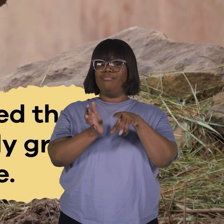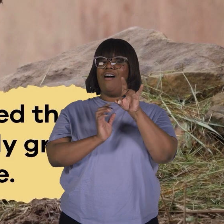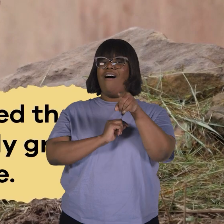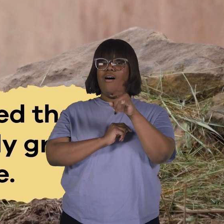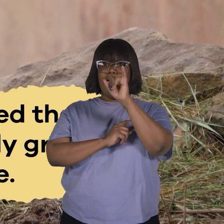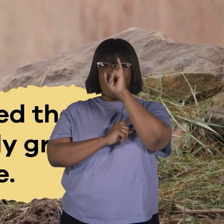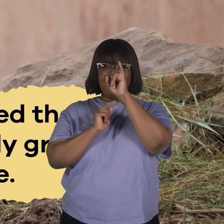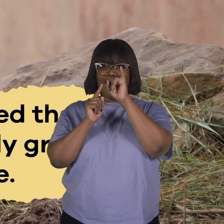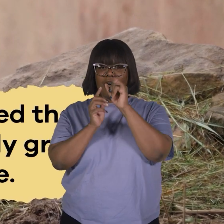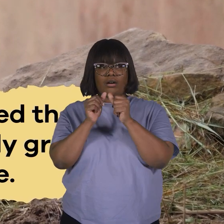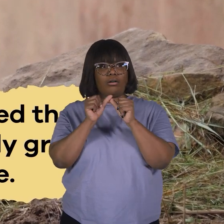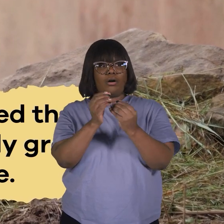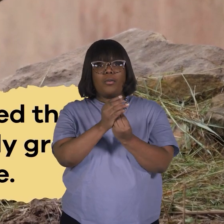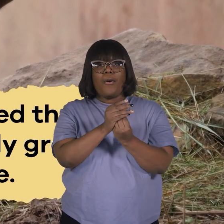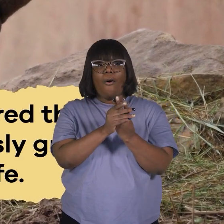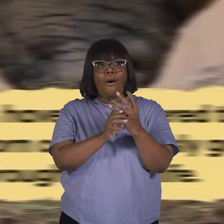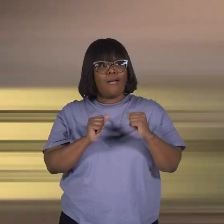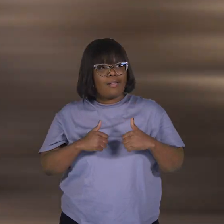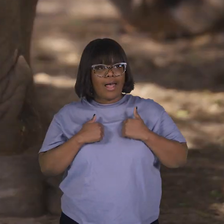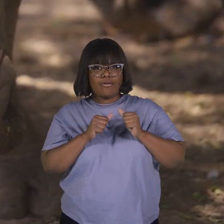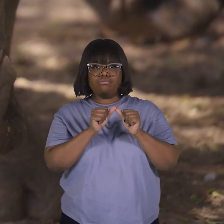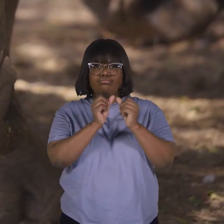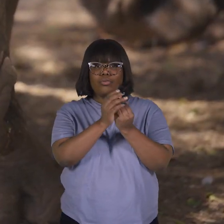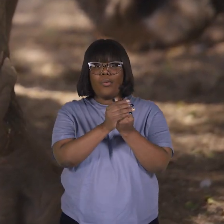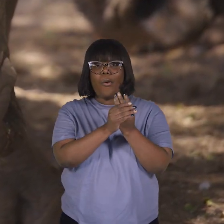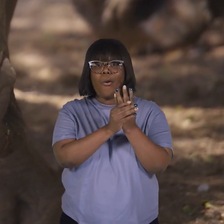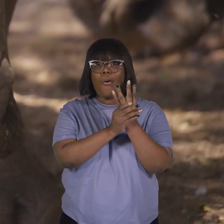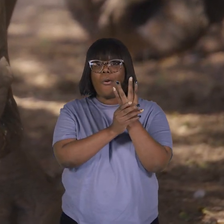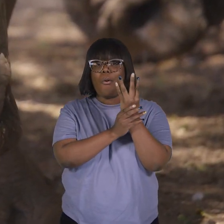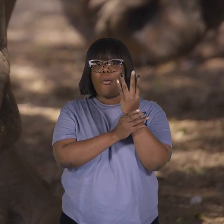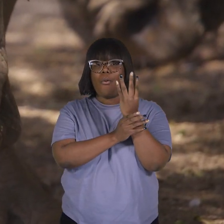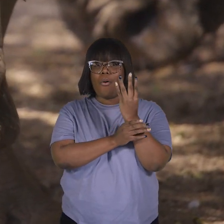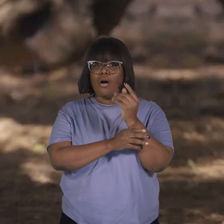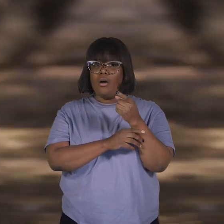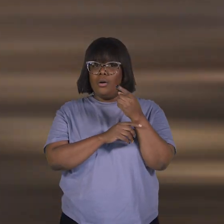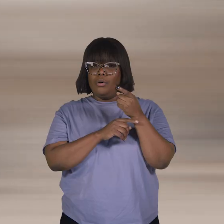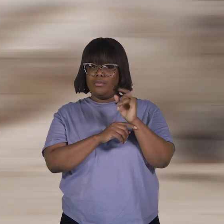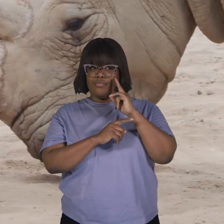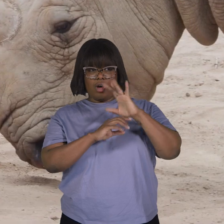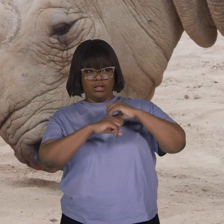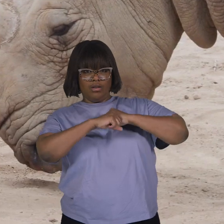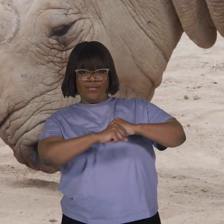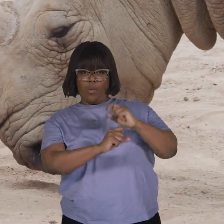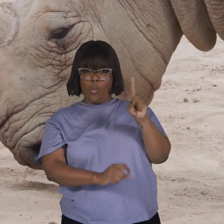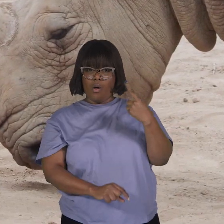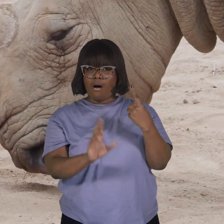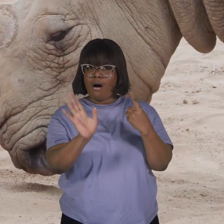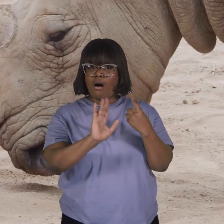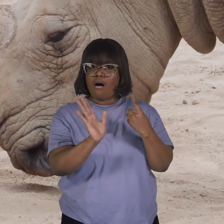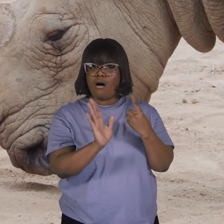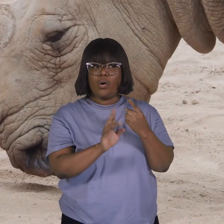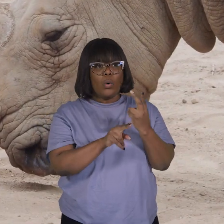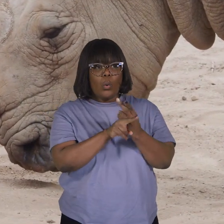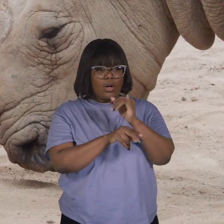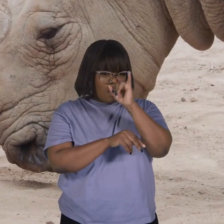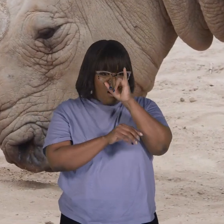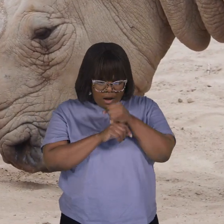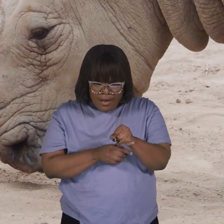grows throughout its life. It's not just for defense, either. A rhino uses its horn to dig and even